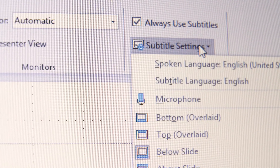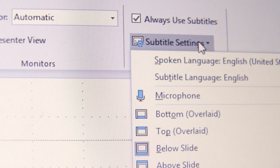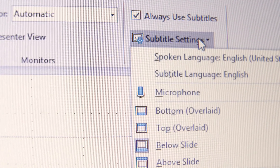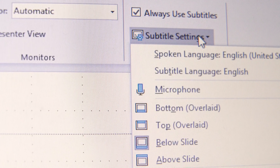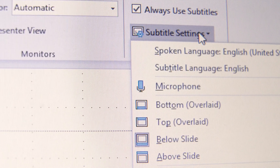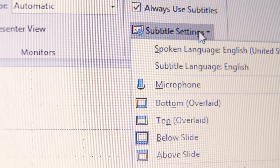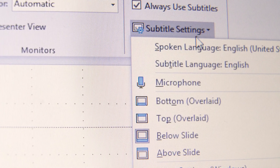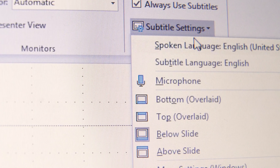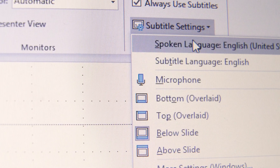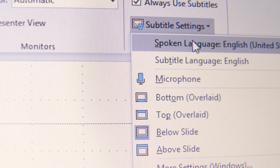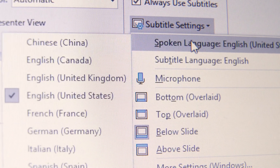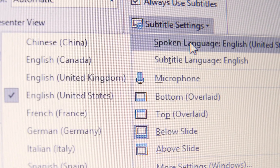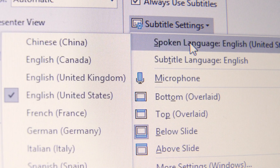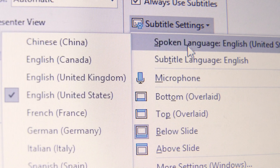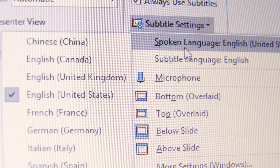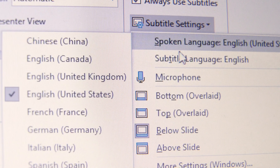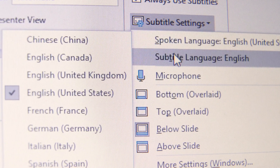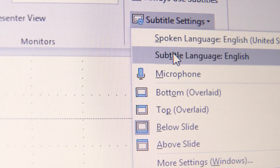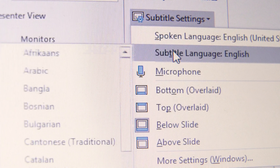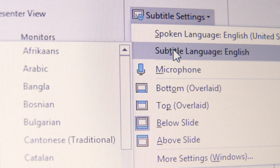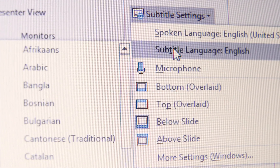Patrick signs. Patrick and the support representative signing.